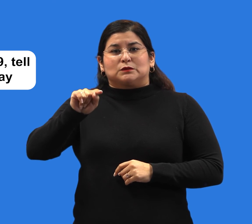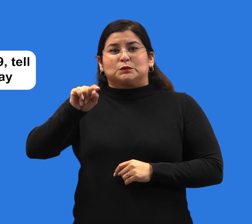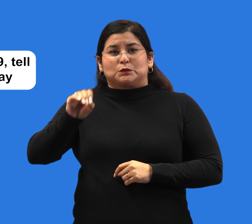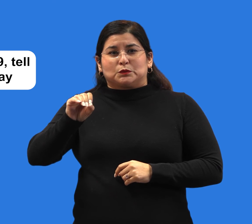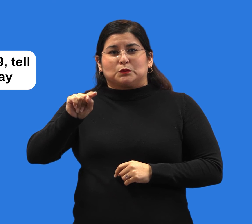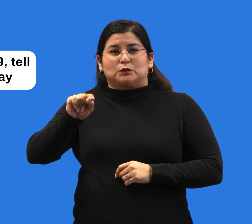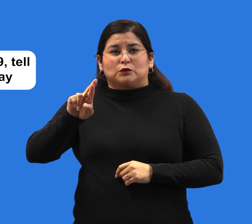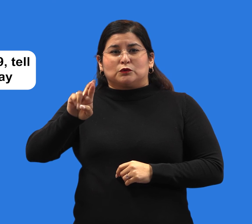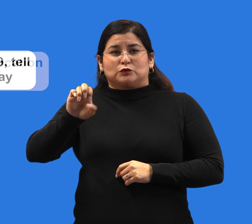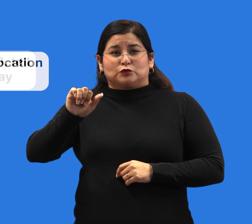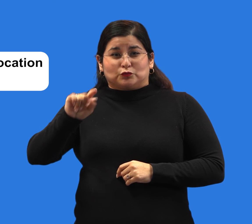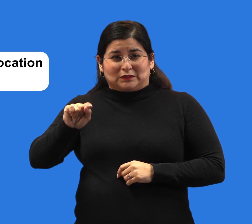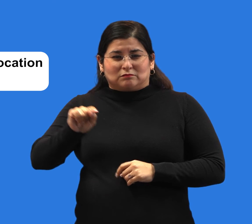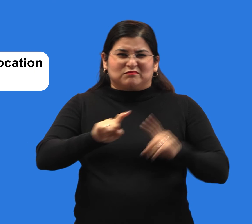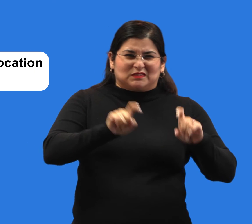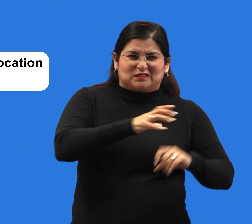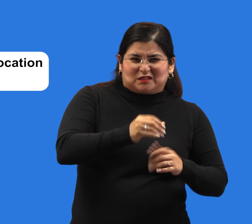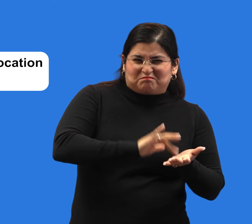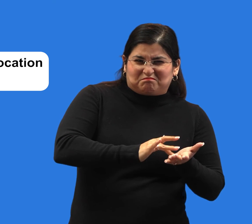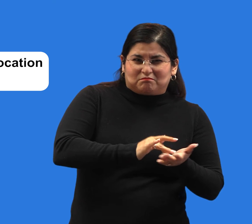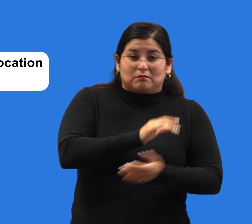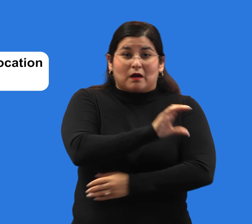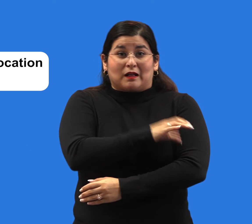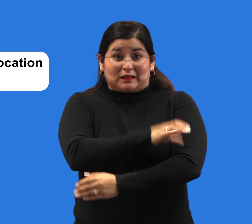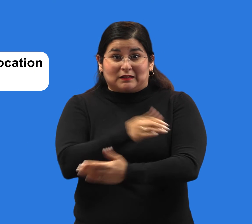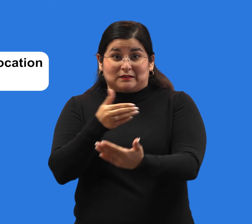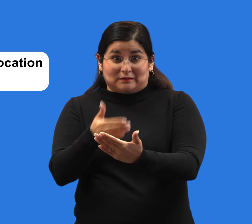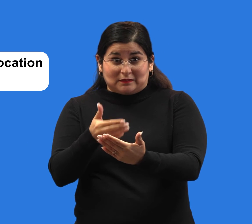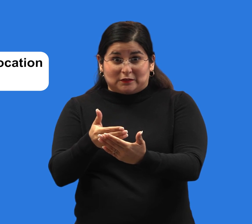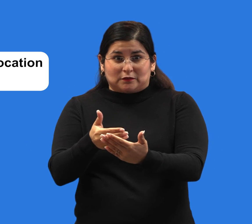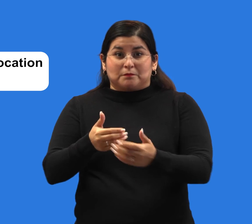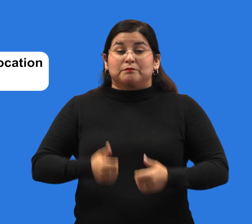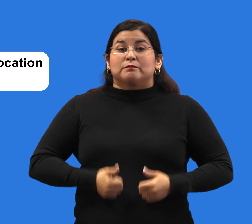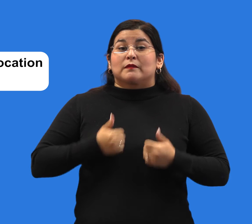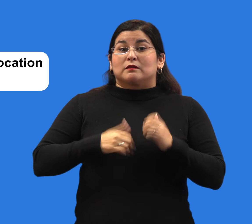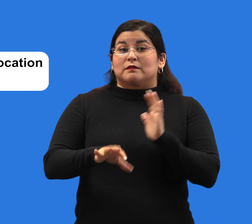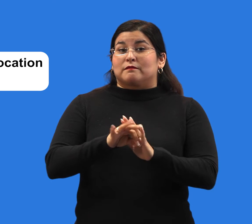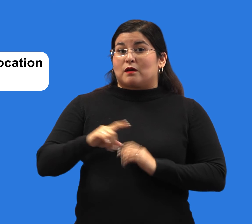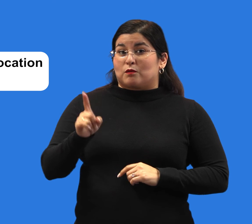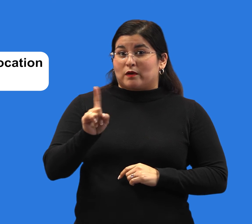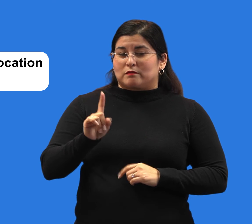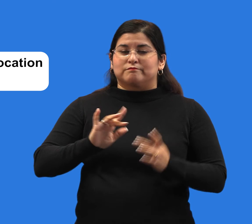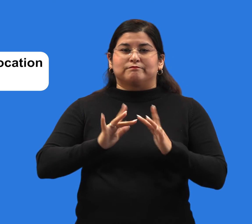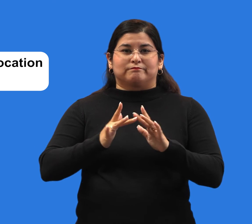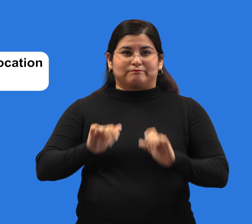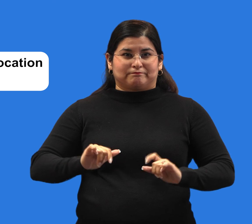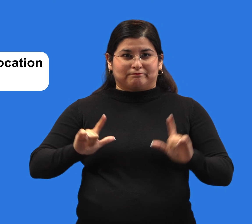at a test-to-treat location near you. Find a local test-to-treat location